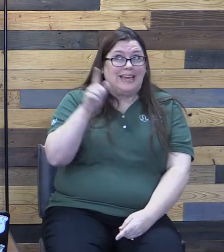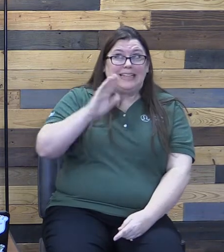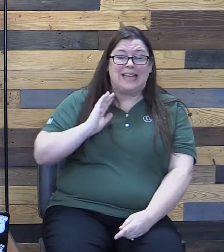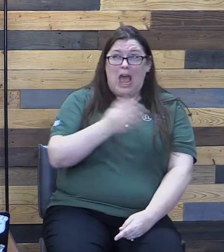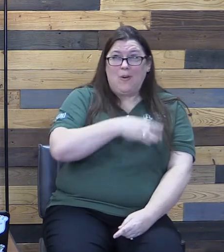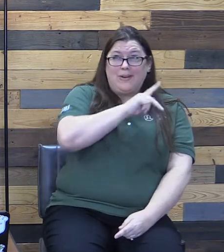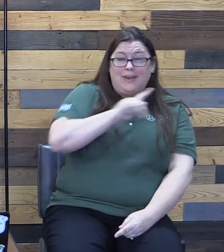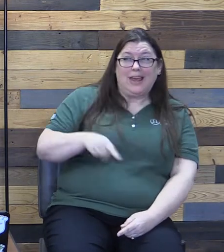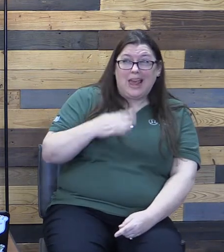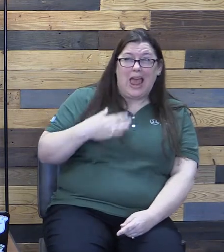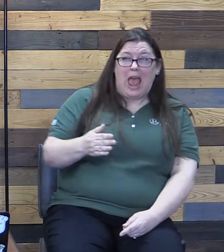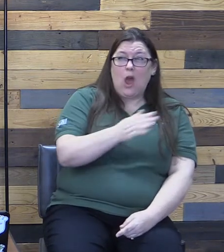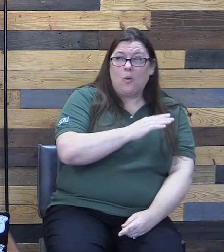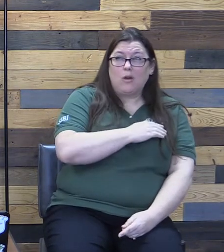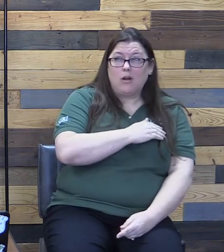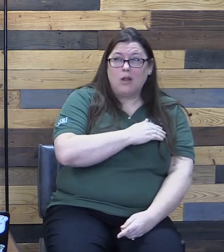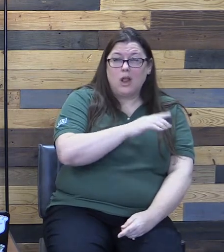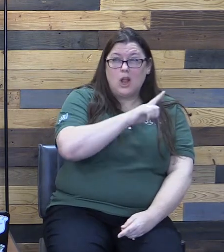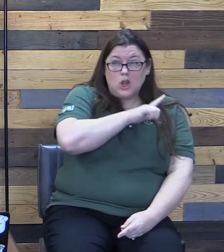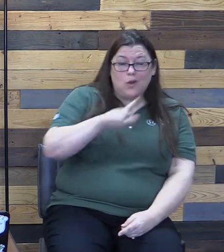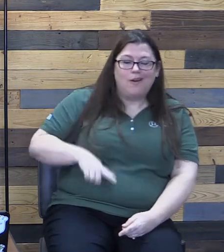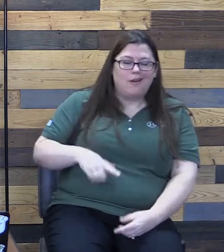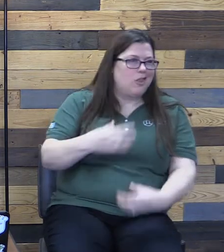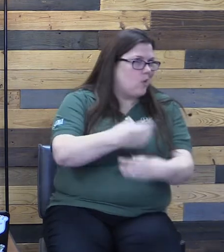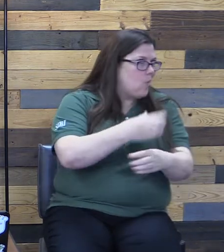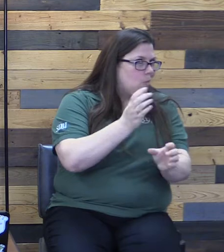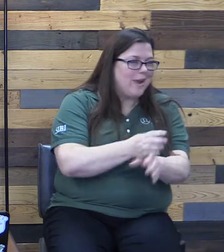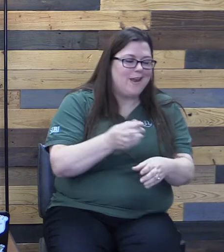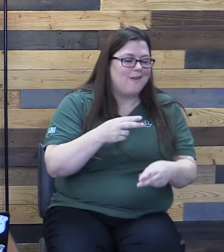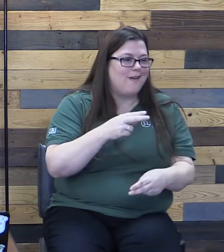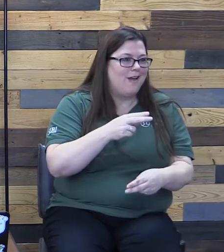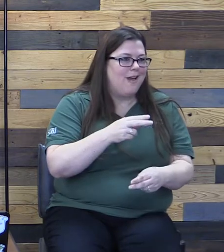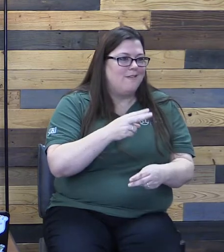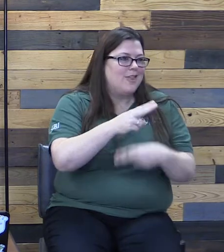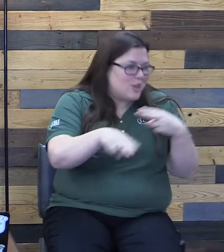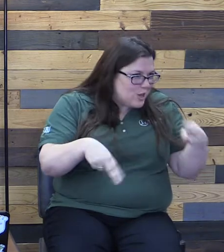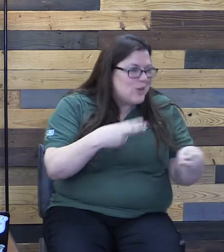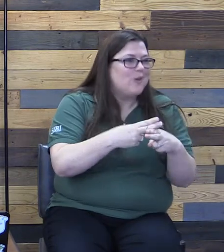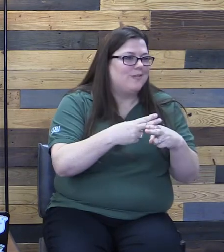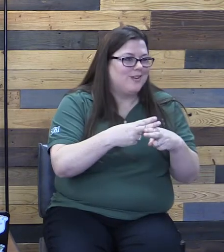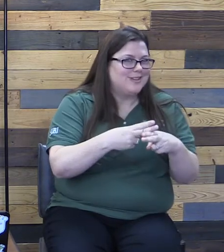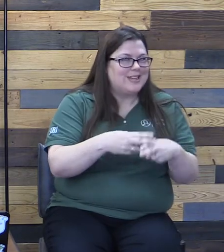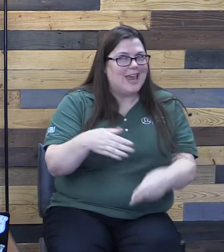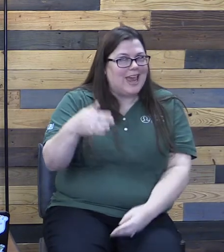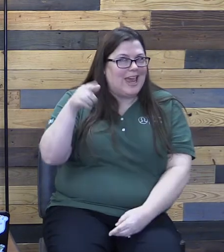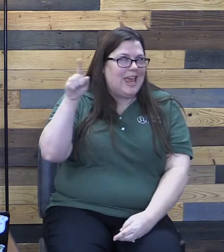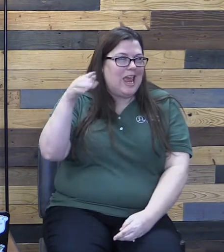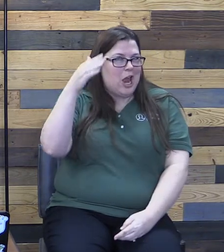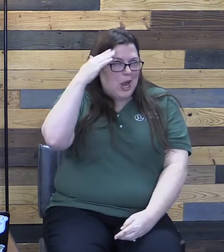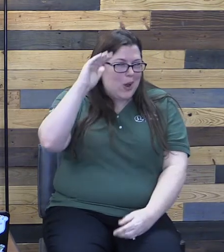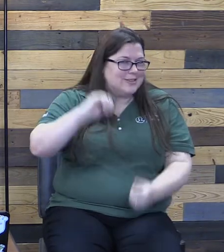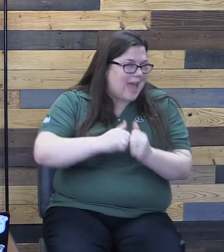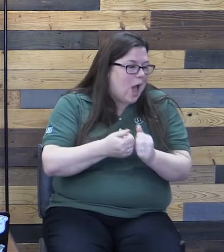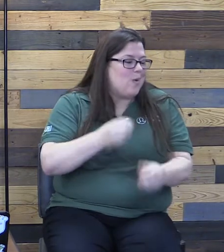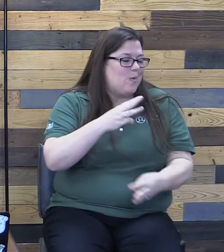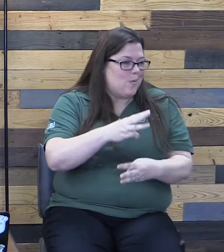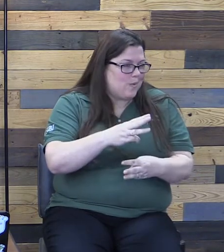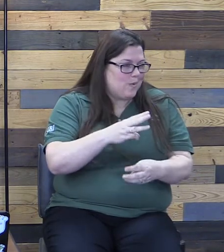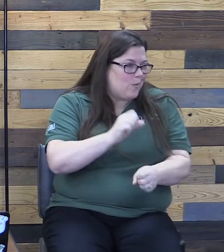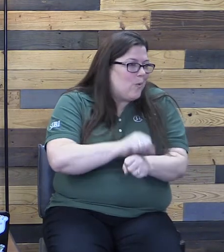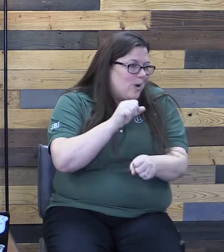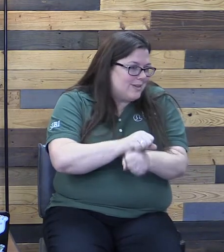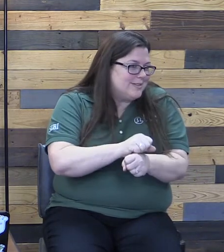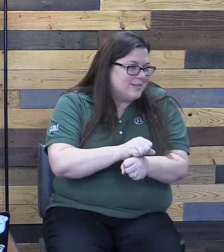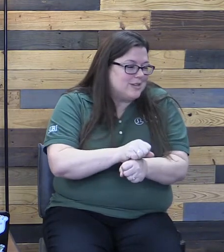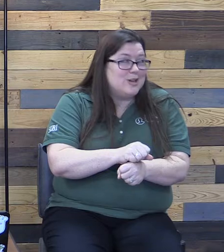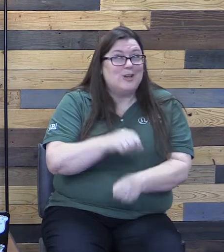And, by the way, he's the creator of the universe. I think he knows how it works. So, of course, he's entitled to tell us what right living looks